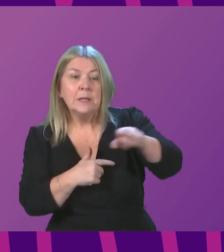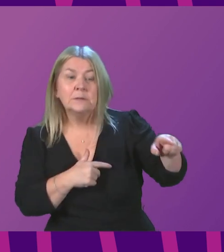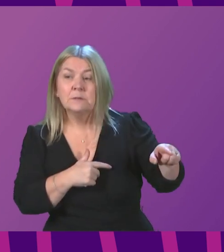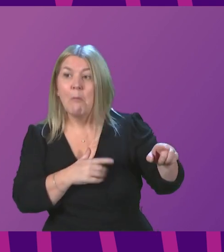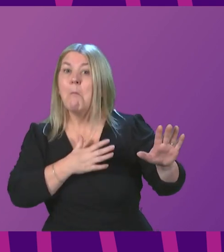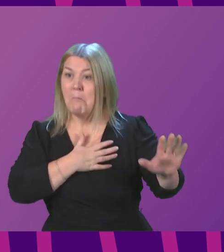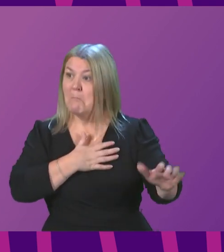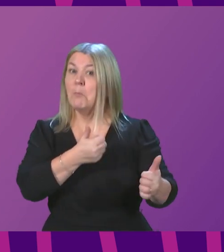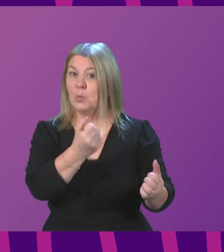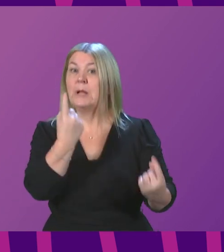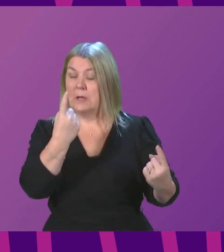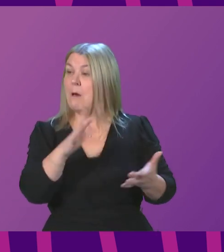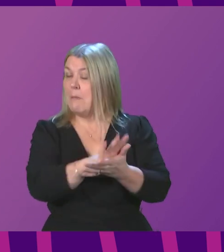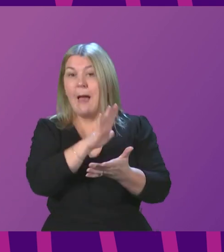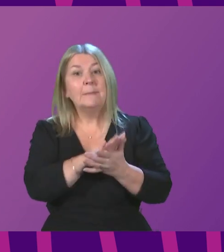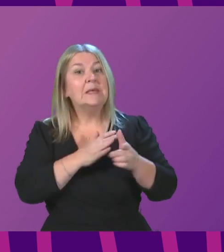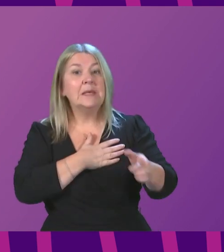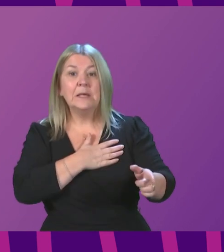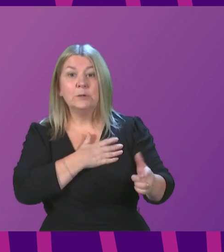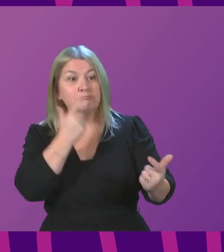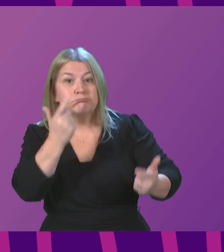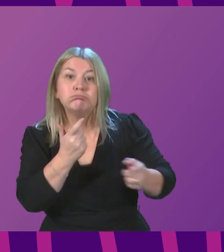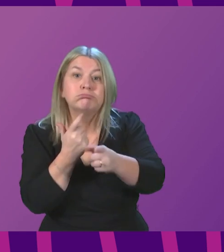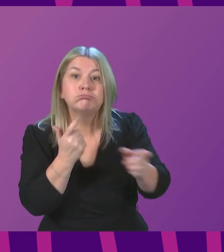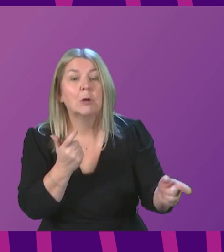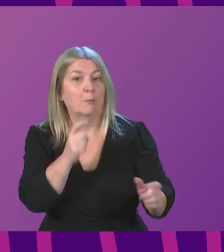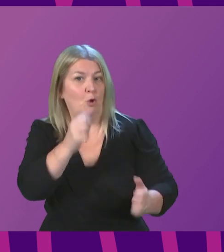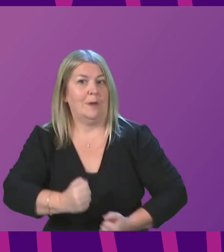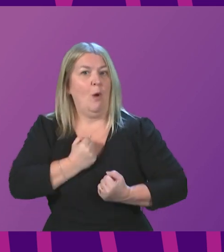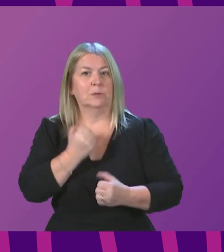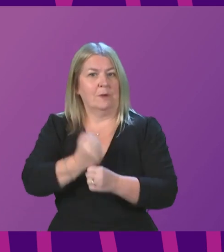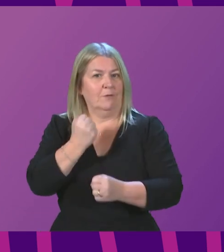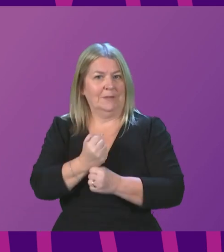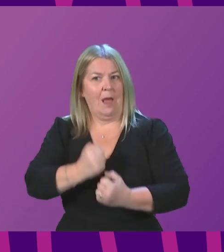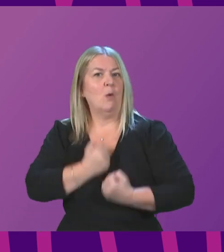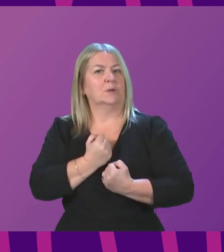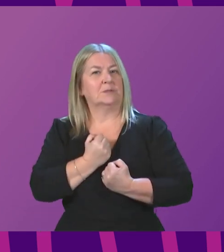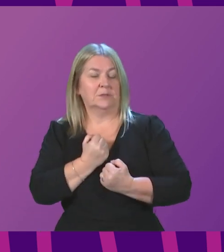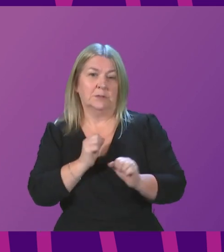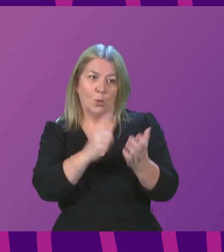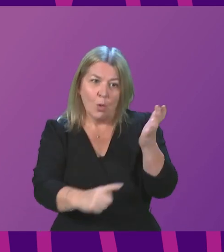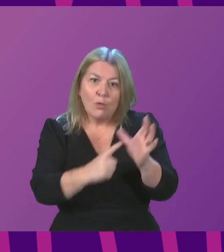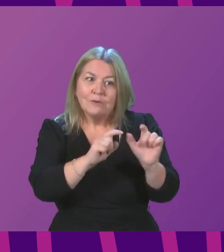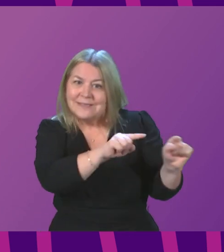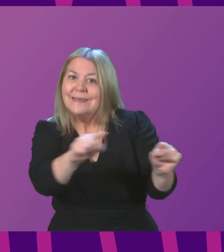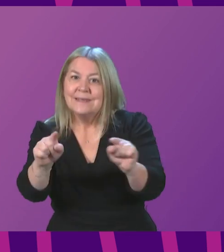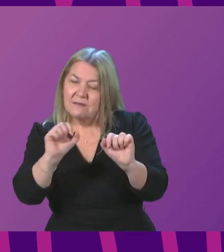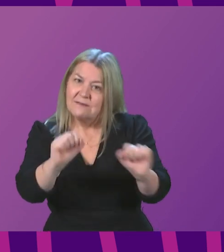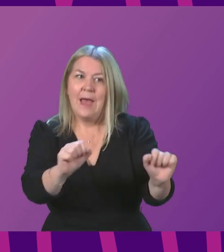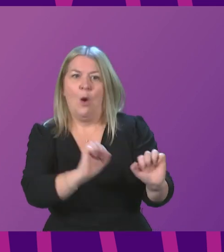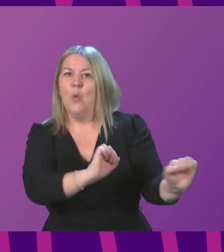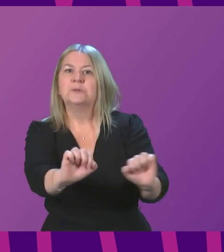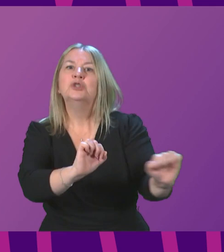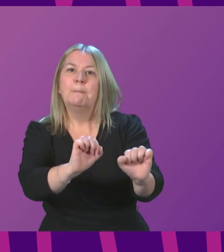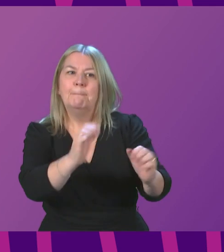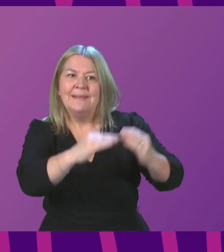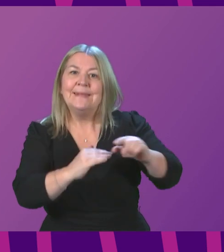public buildings, of course, are not in the ownership of the Scottish Government. They will be in the ownership of local authorities, and there are often issues that local authorities have to deal with